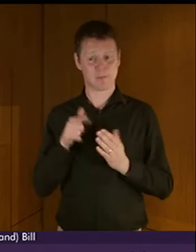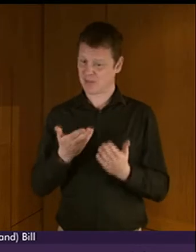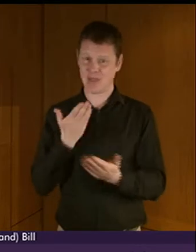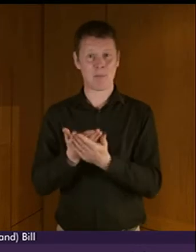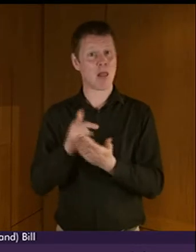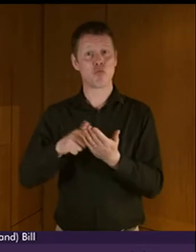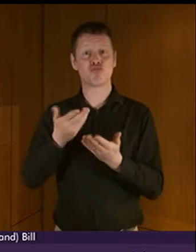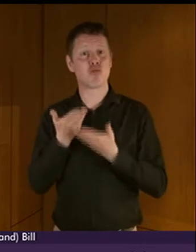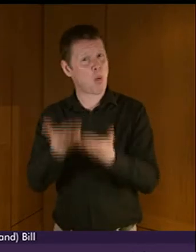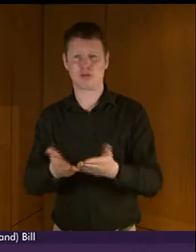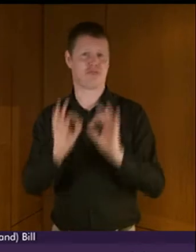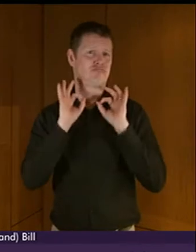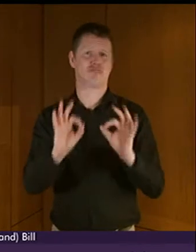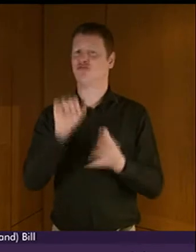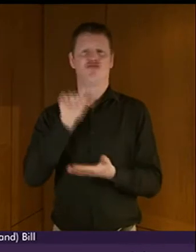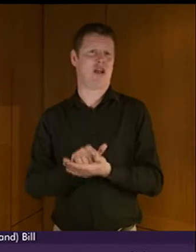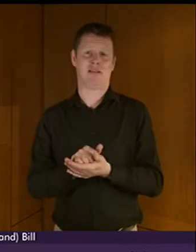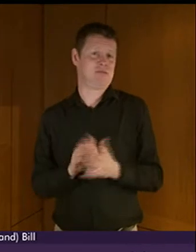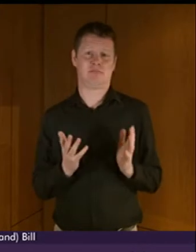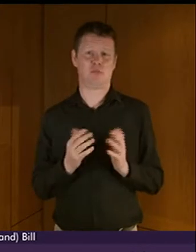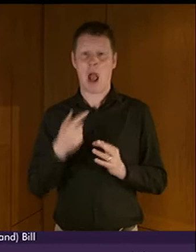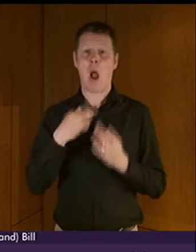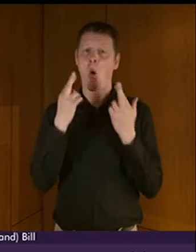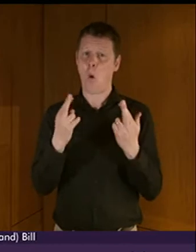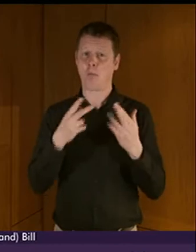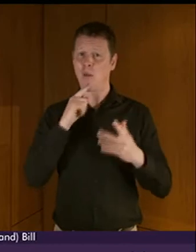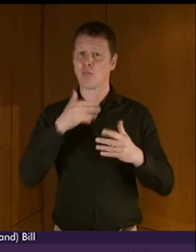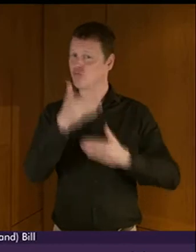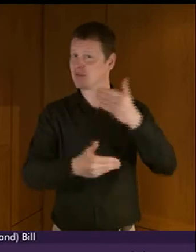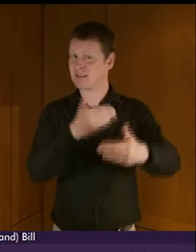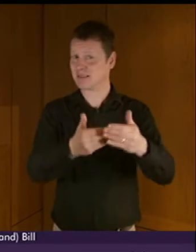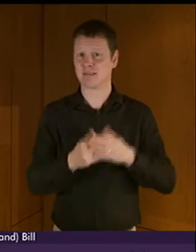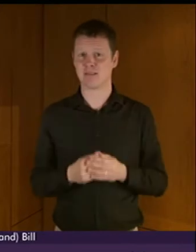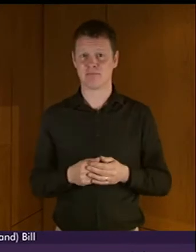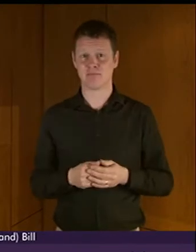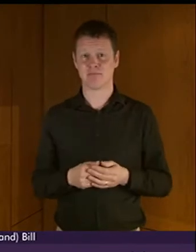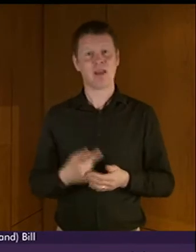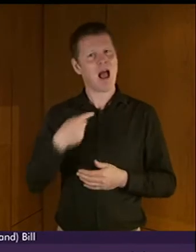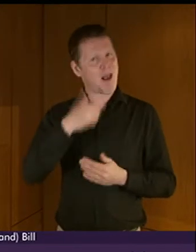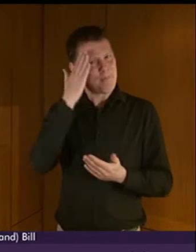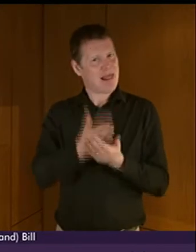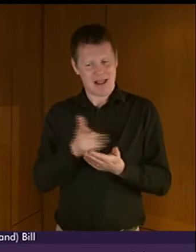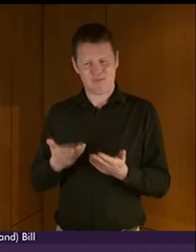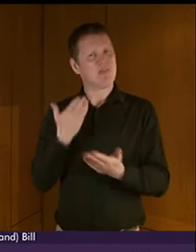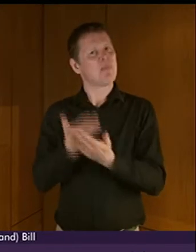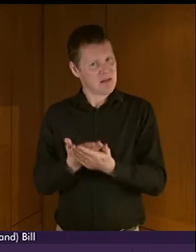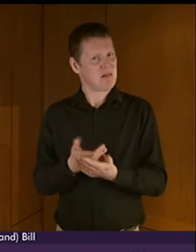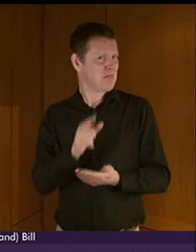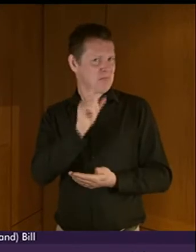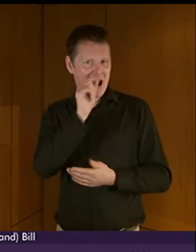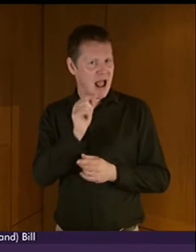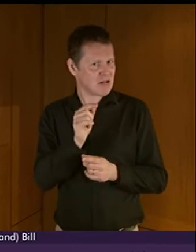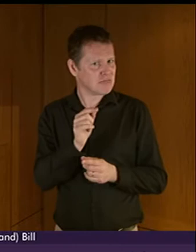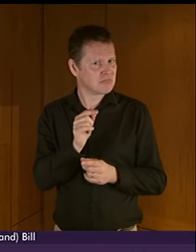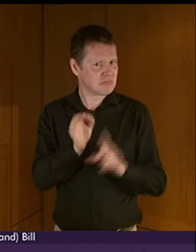principle, and on that basis I hope it proceeds. I believe that this bill has potential to improve the quality of